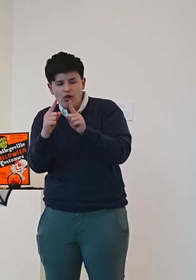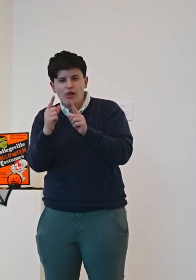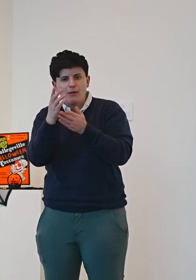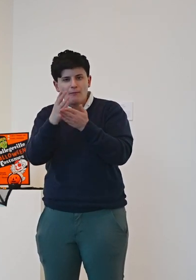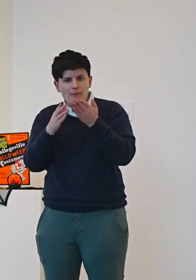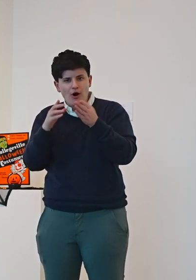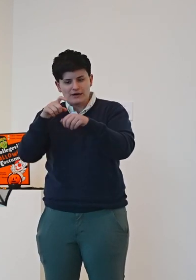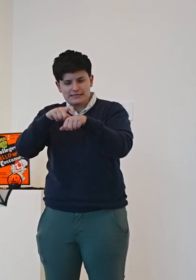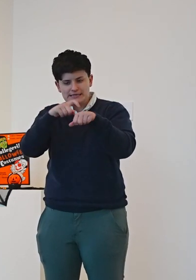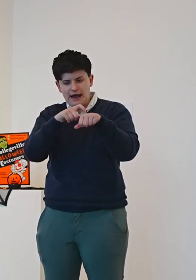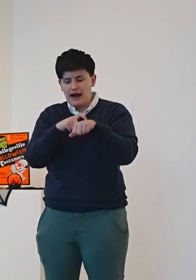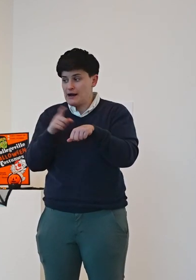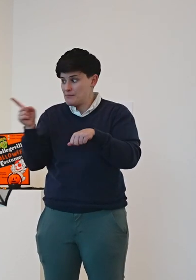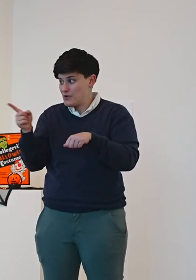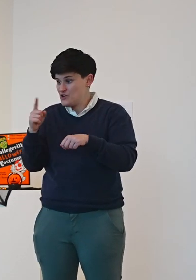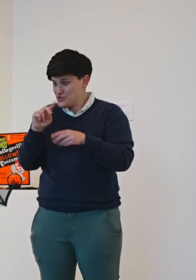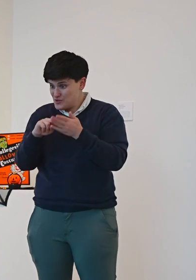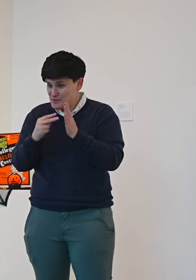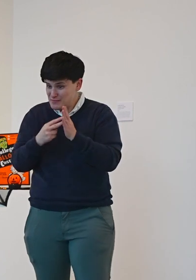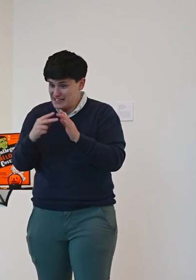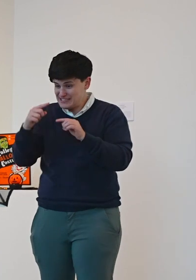sections yeah